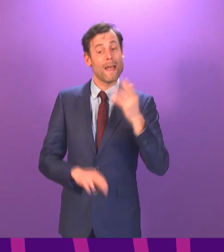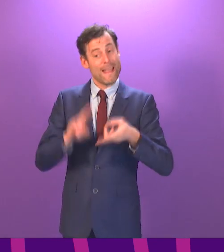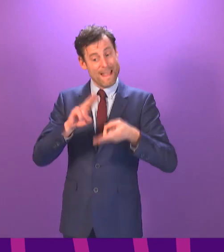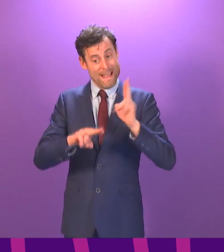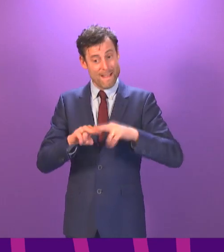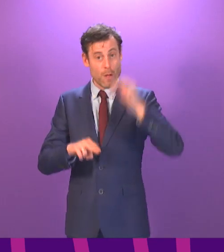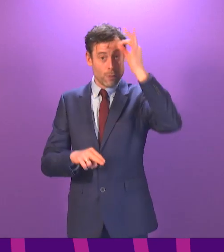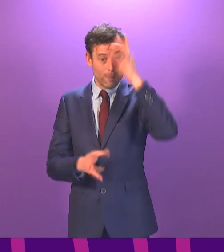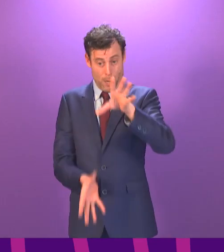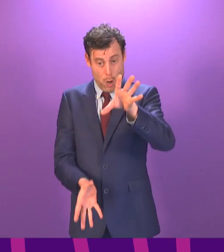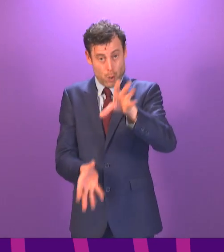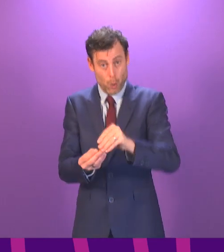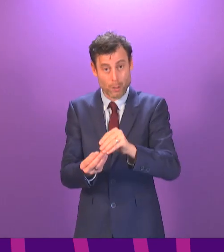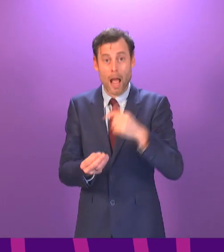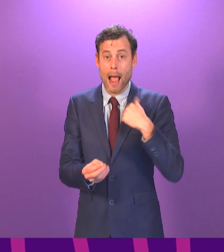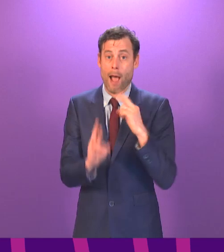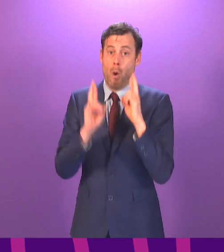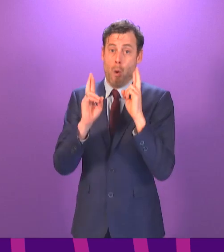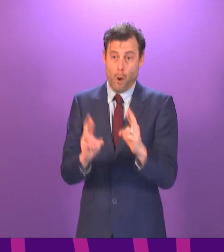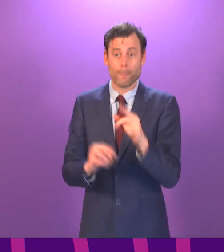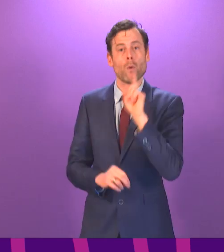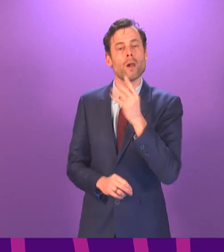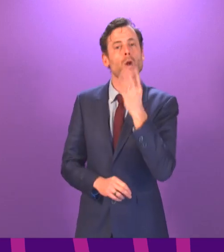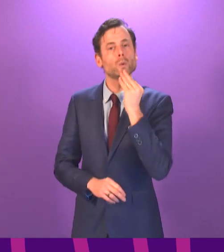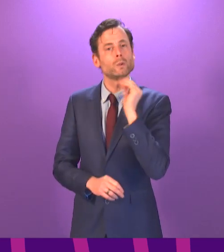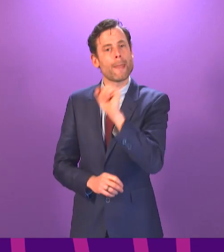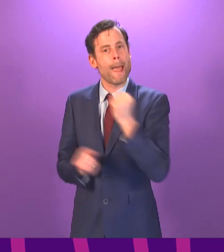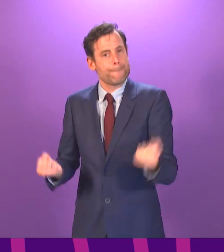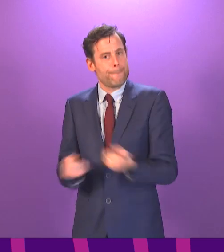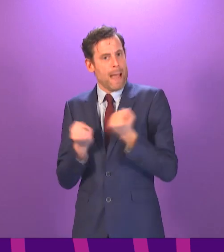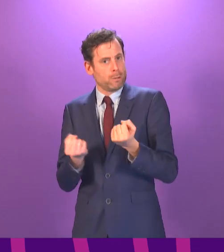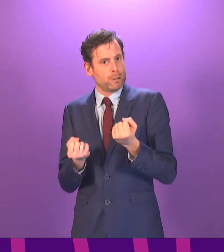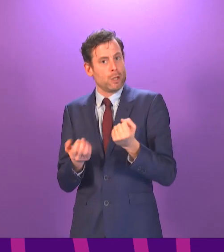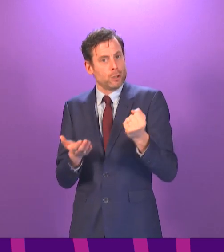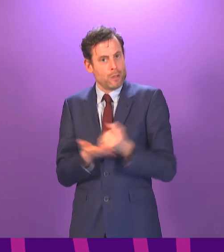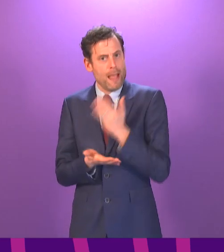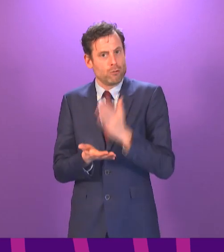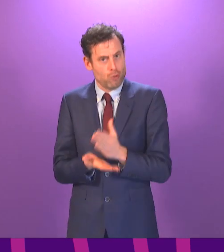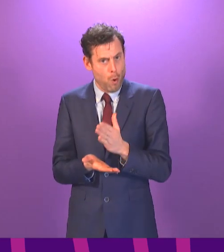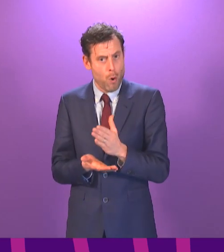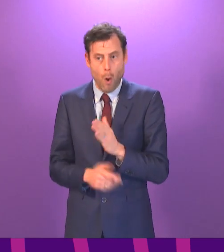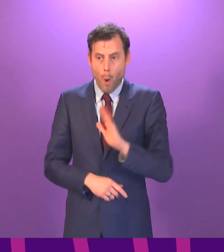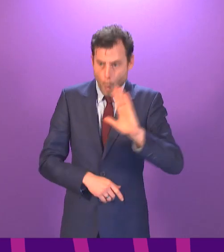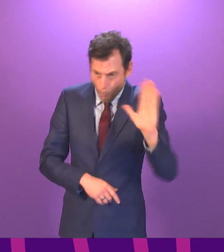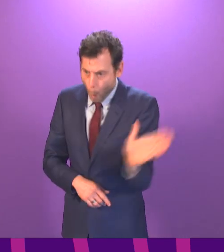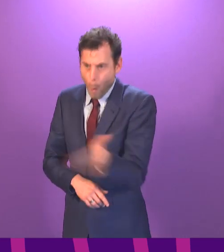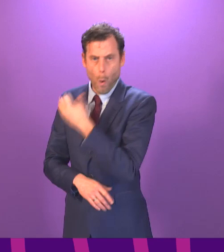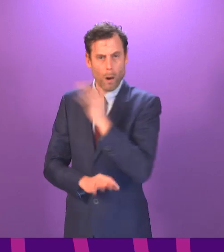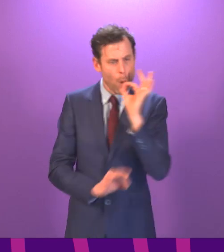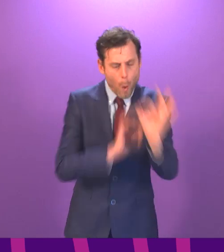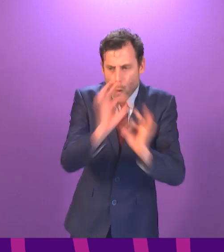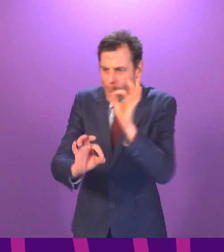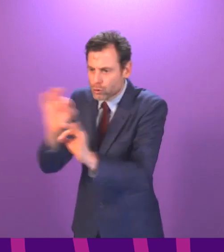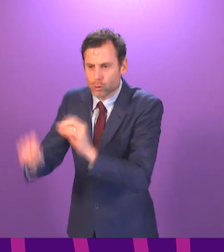still hope the committee will perhaps use the powers that are available to it to ensure that everybody relevant sits before this committee